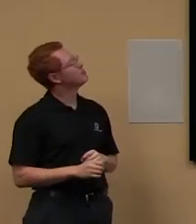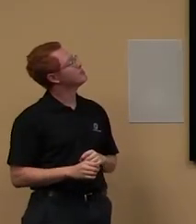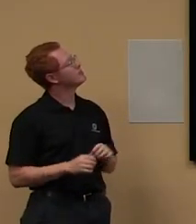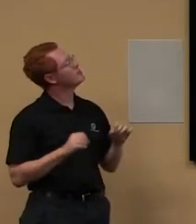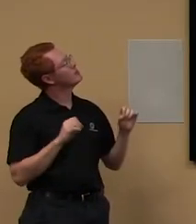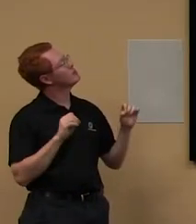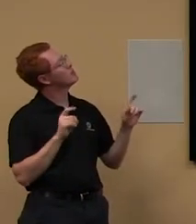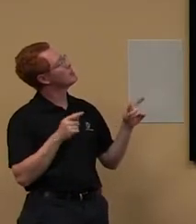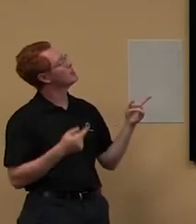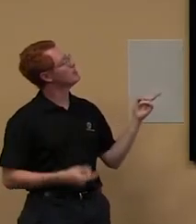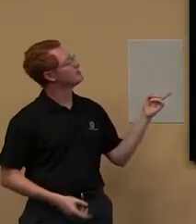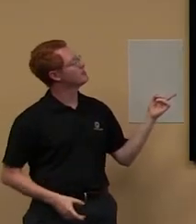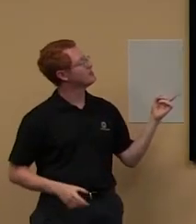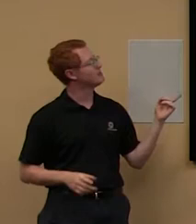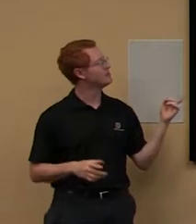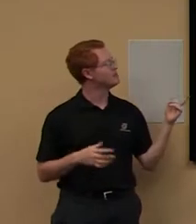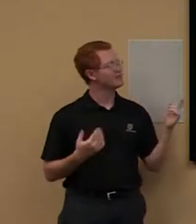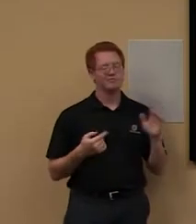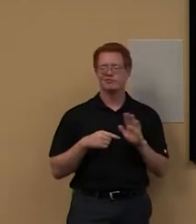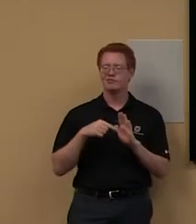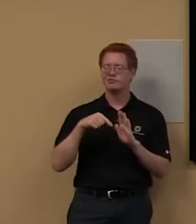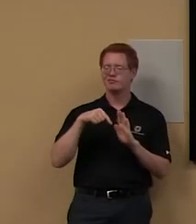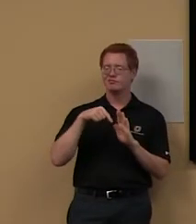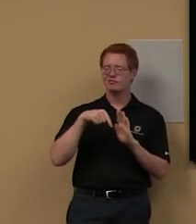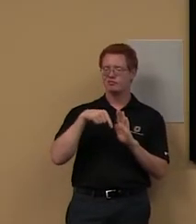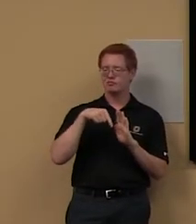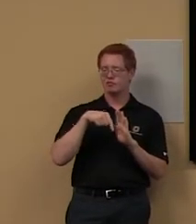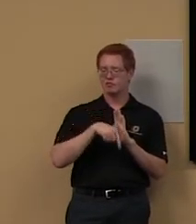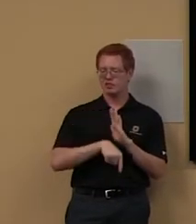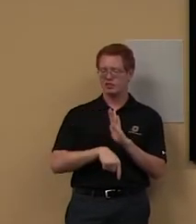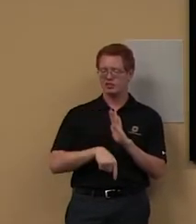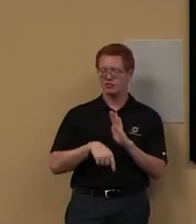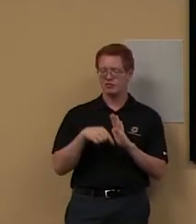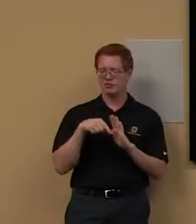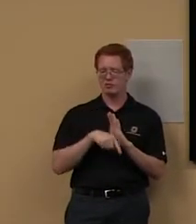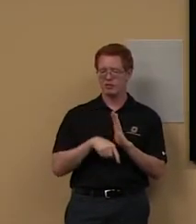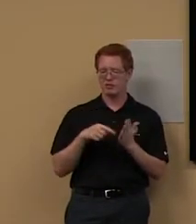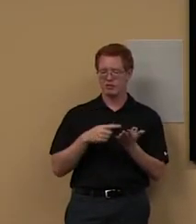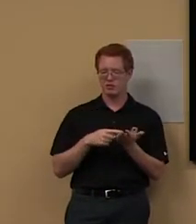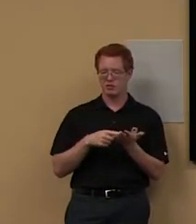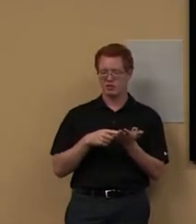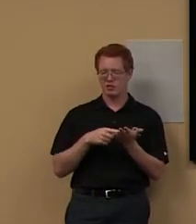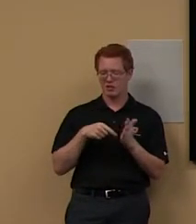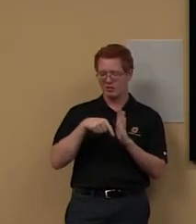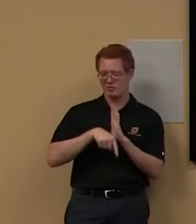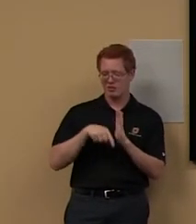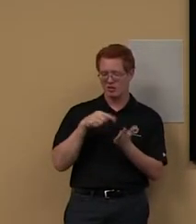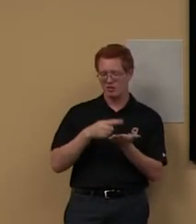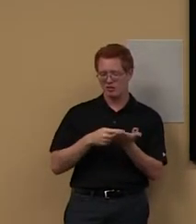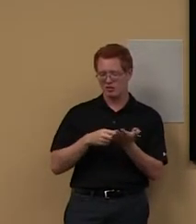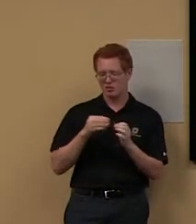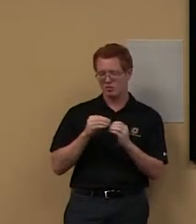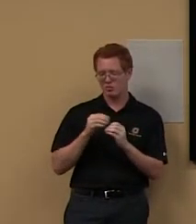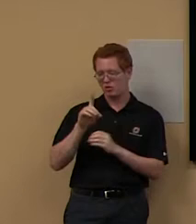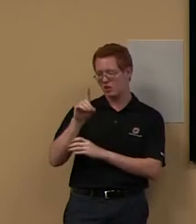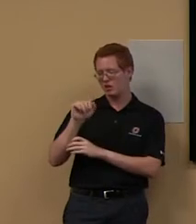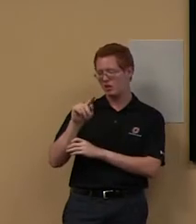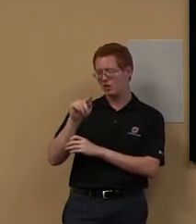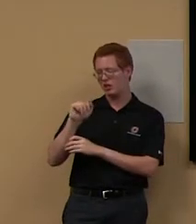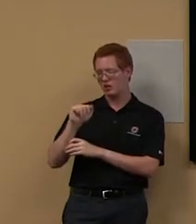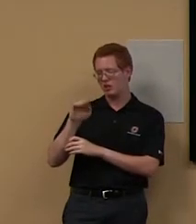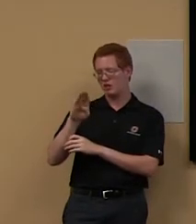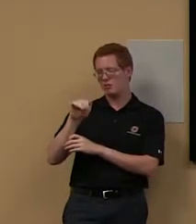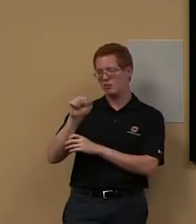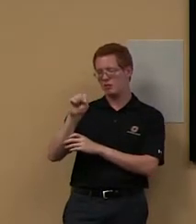databases. Um, there are, um, actually I want to, before I do that, I want to talk